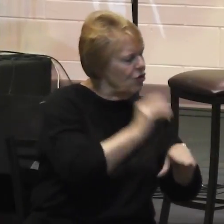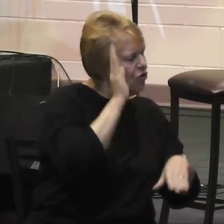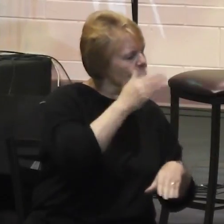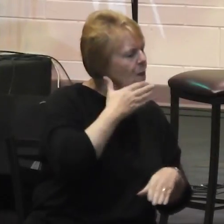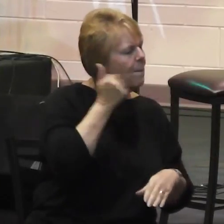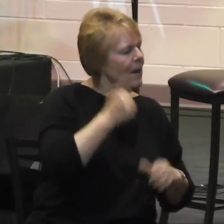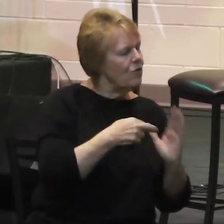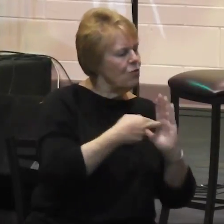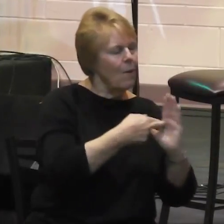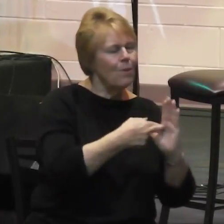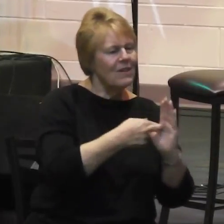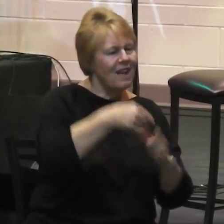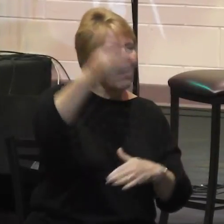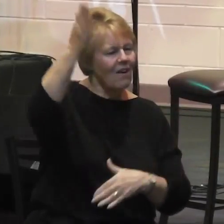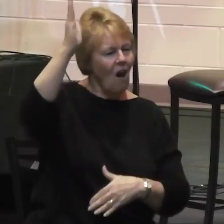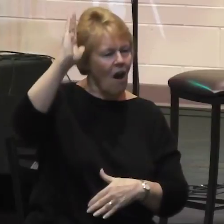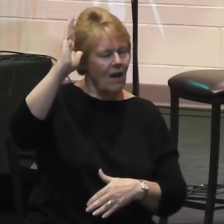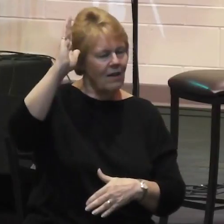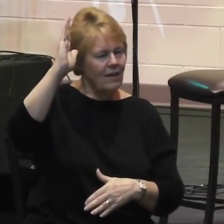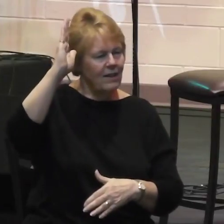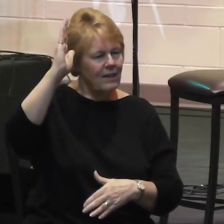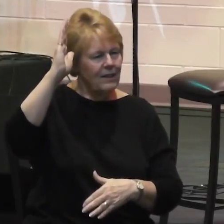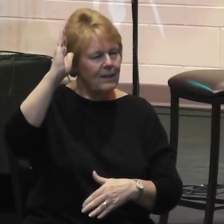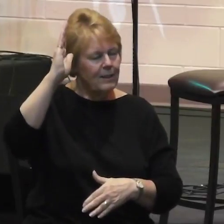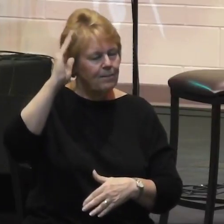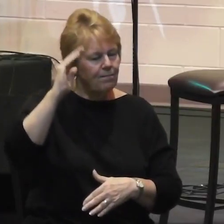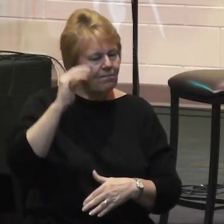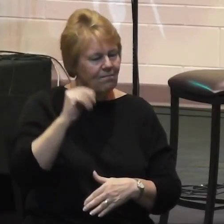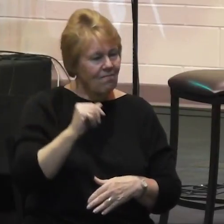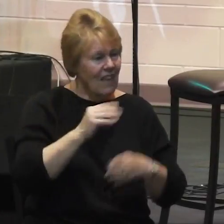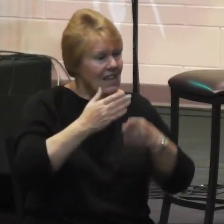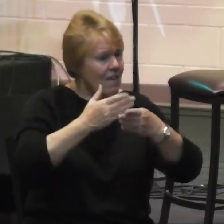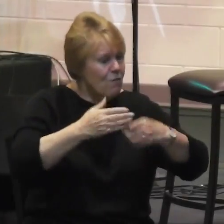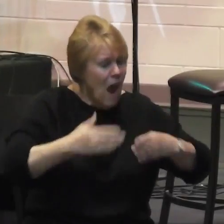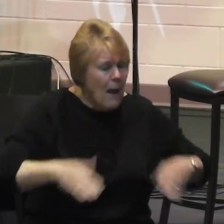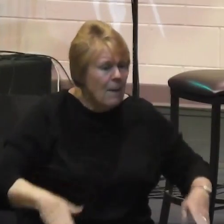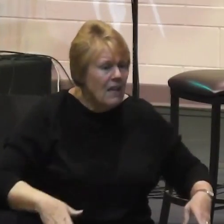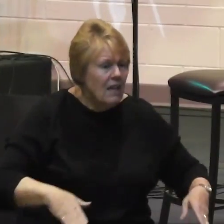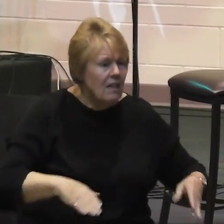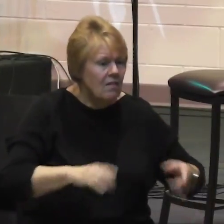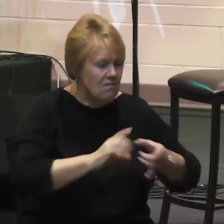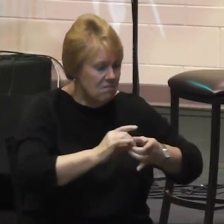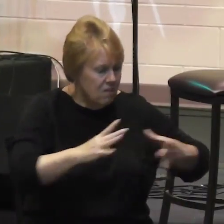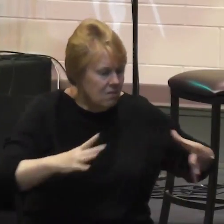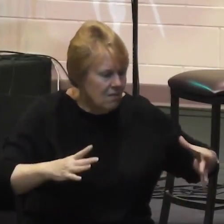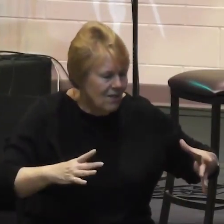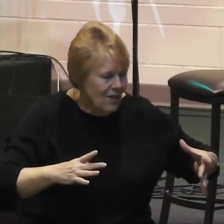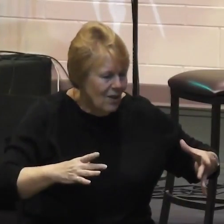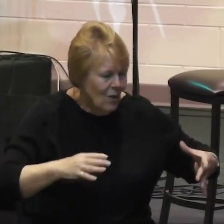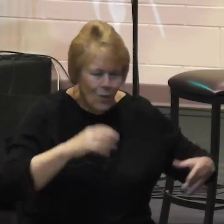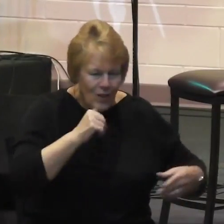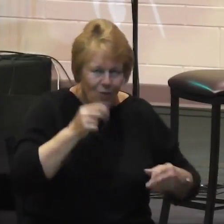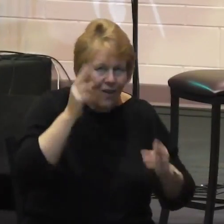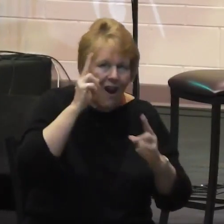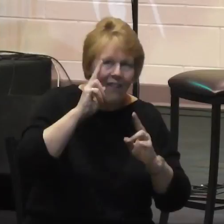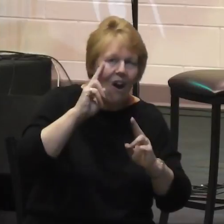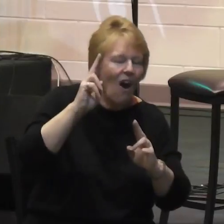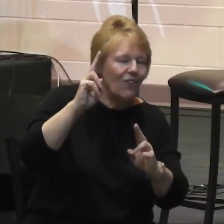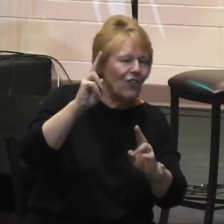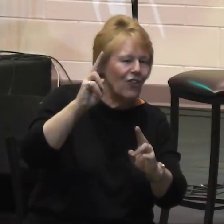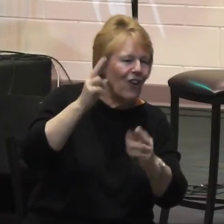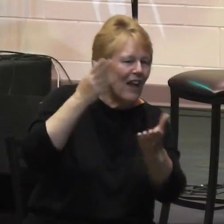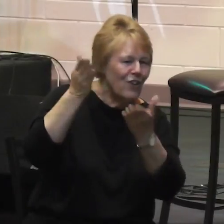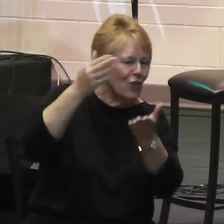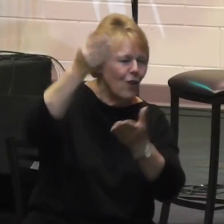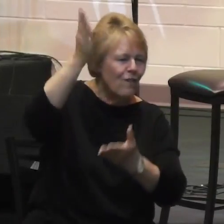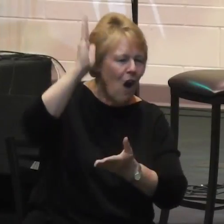In our fragmentation then we do a disservice to the image of God. But when we come together we best represent who